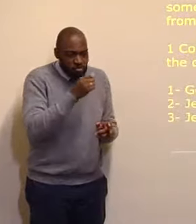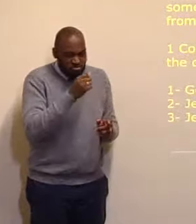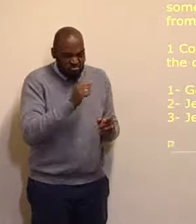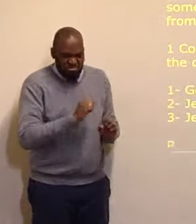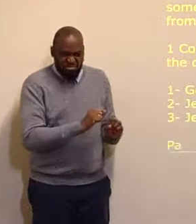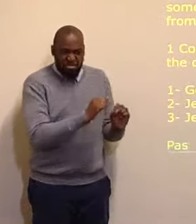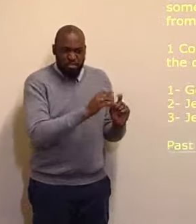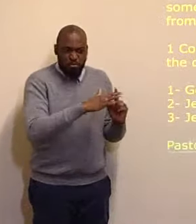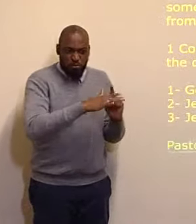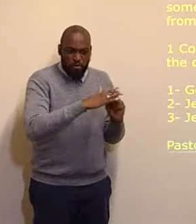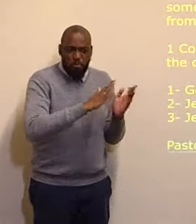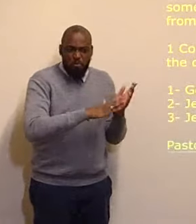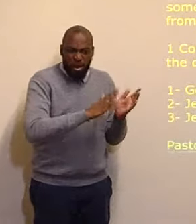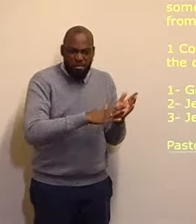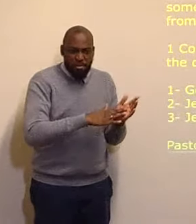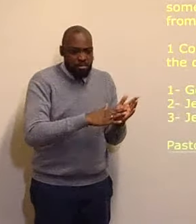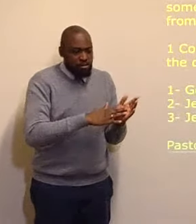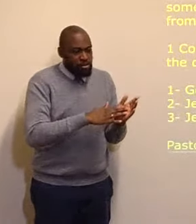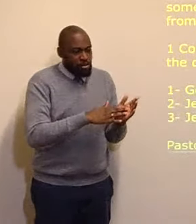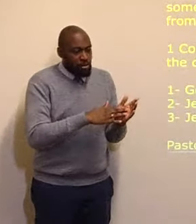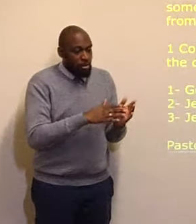the witnesses? None.